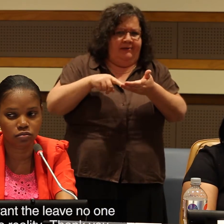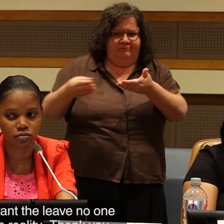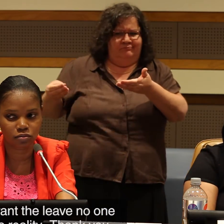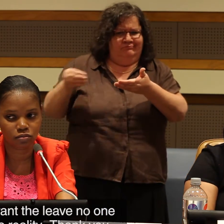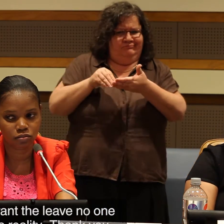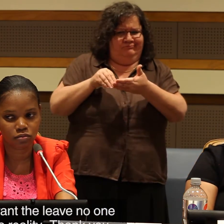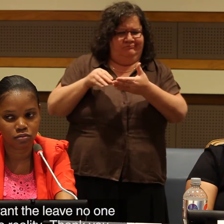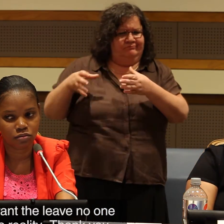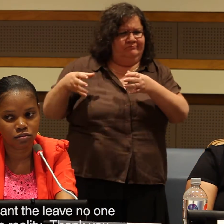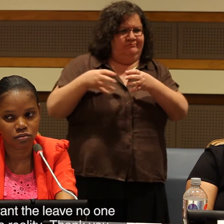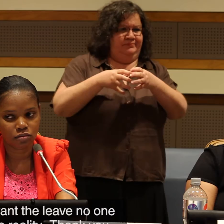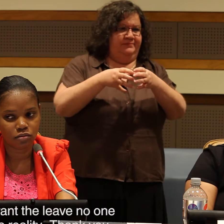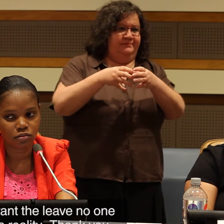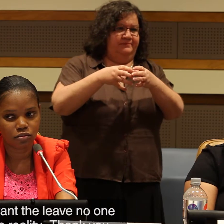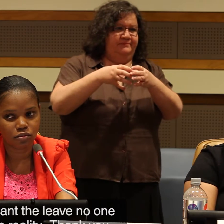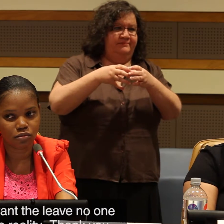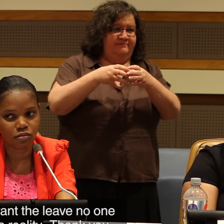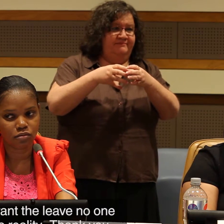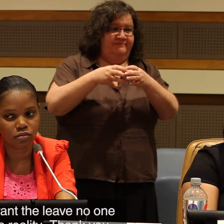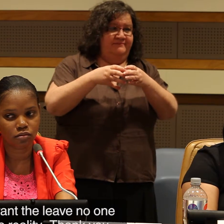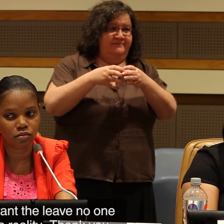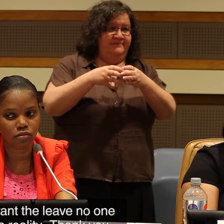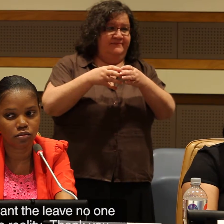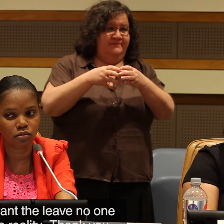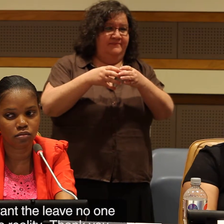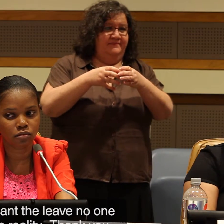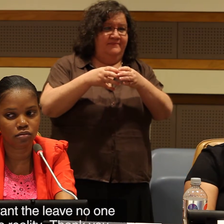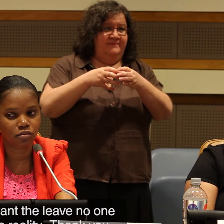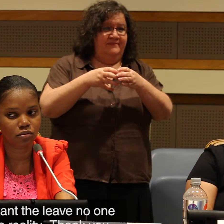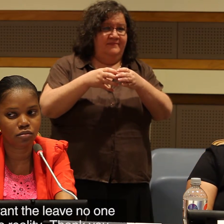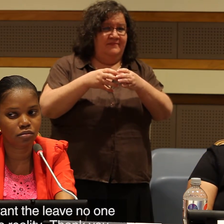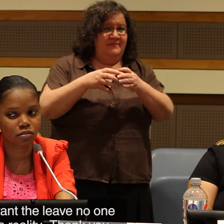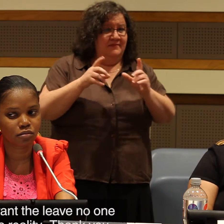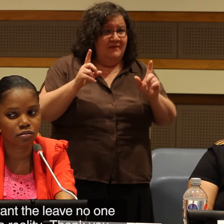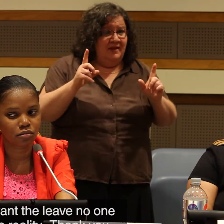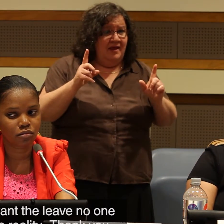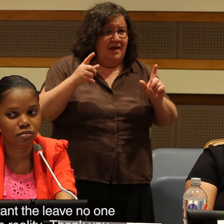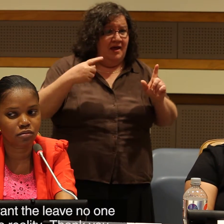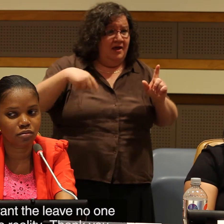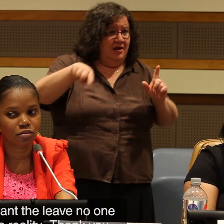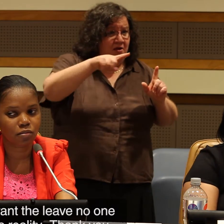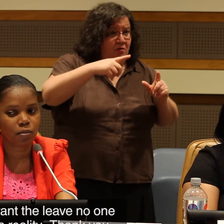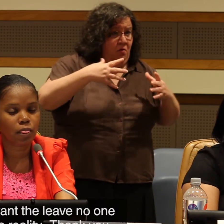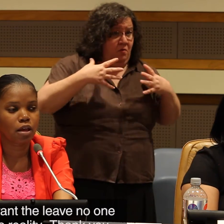Because we want to leave no one behind slogan to be a reality.